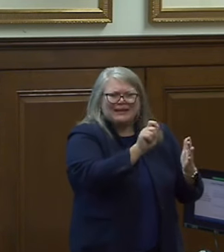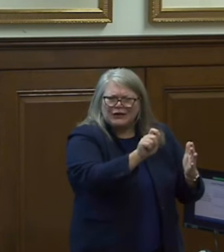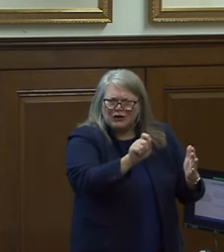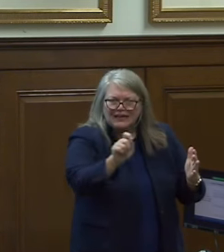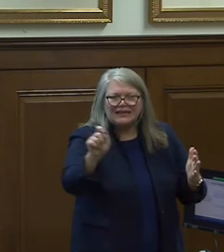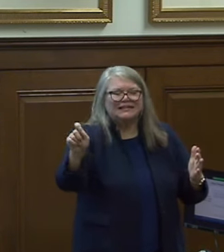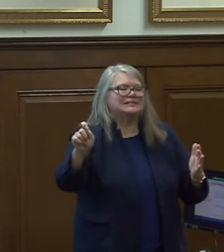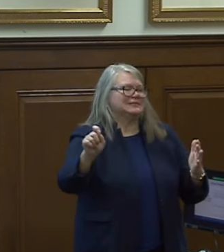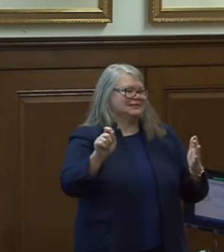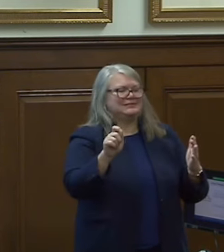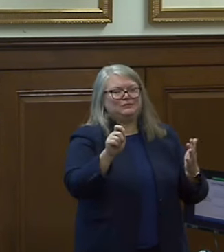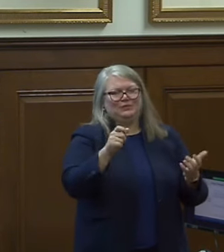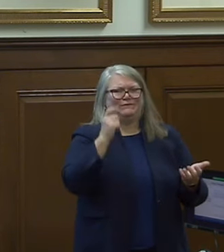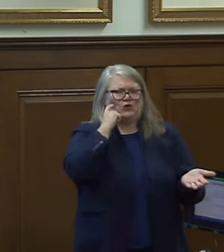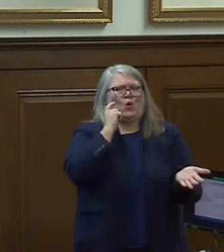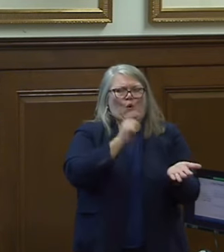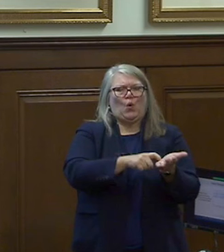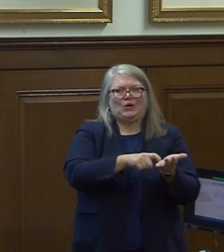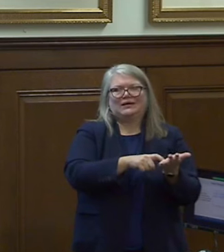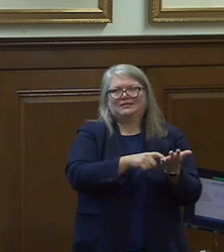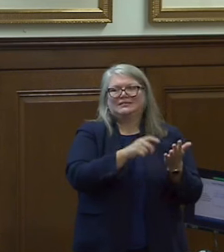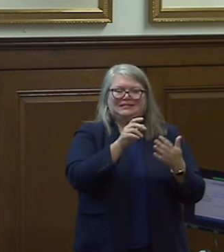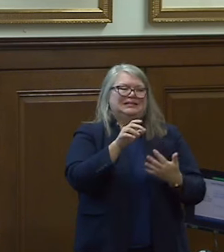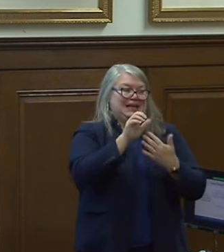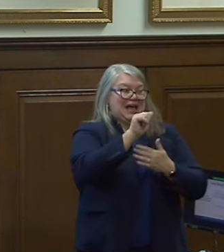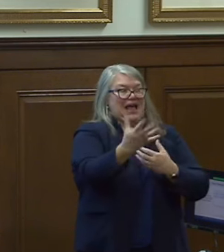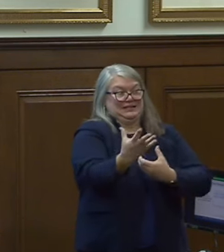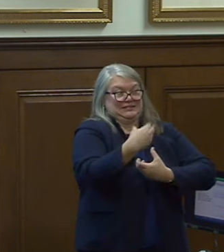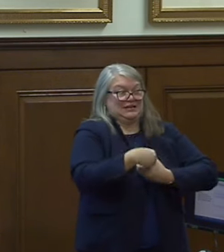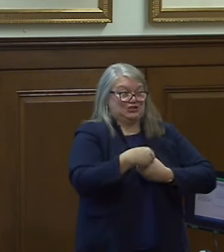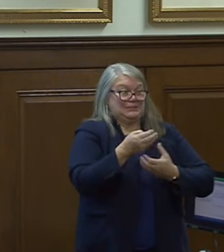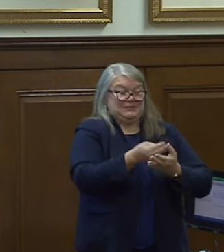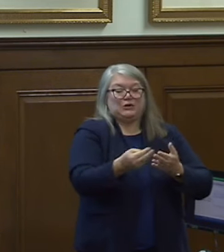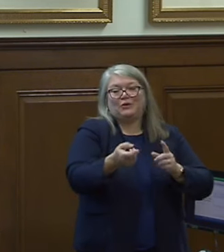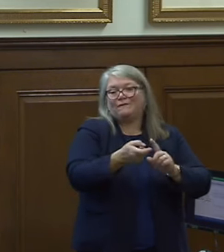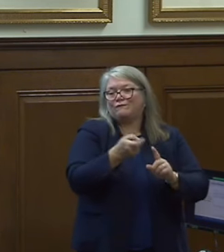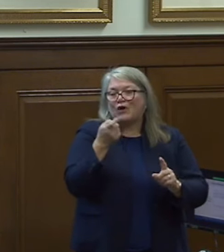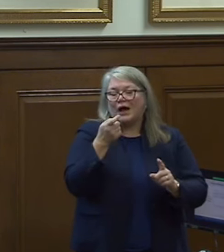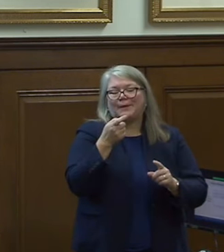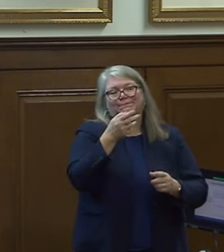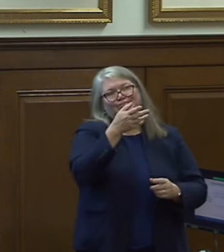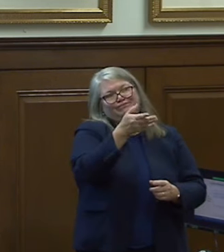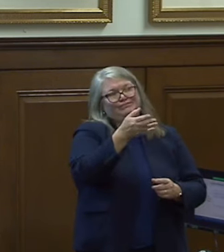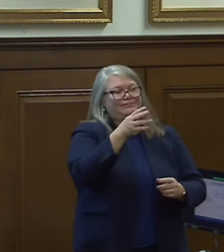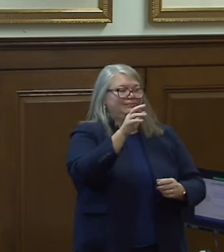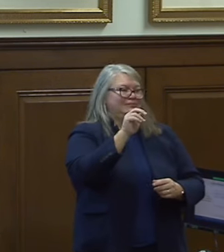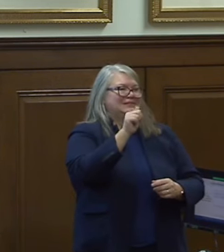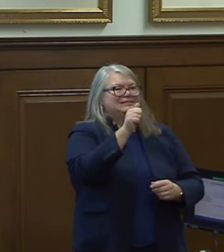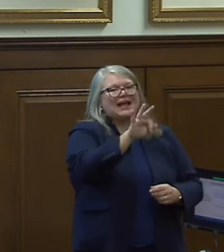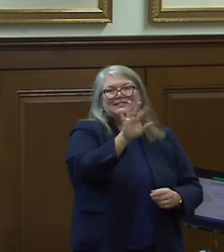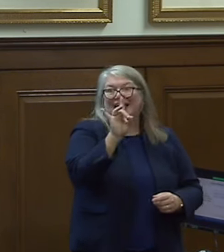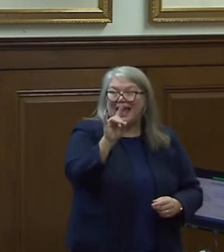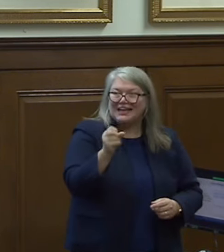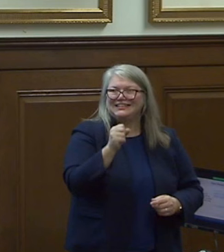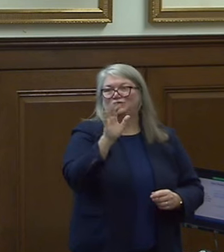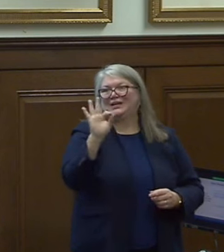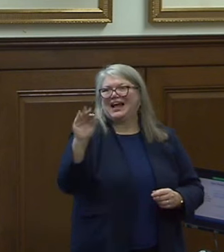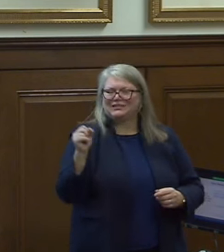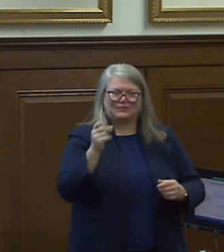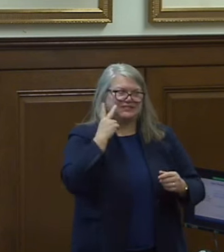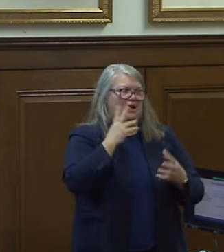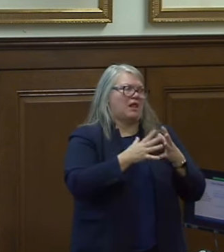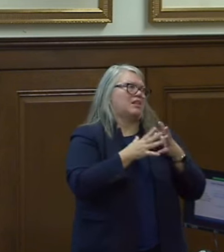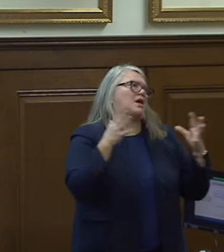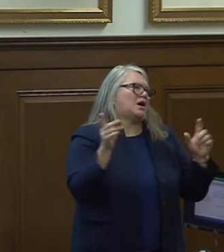we've noticed especially in accessioning material from the 80s or 90s that we would have all